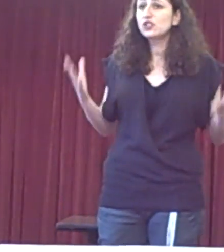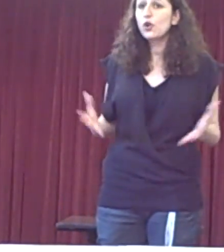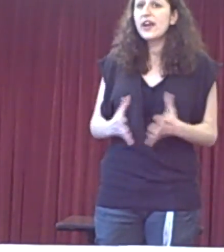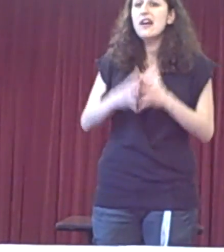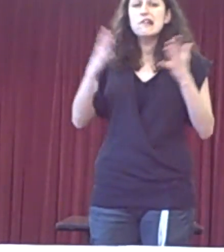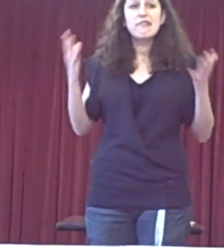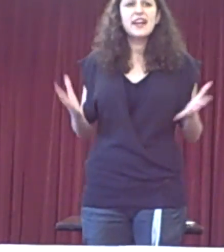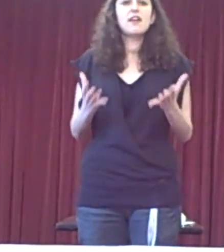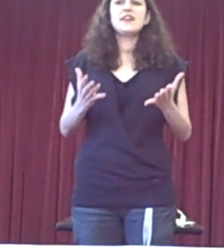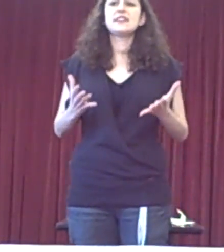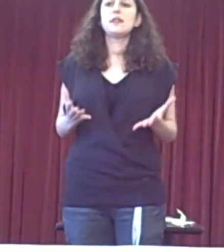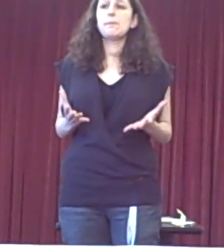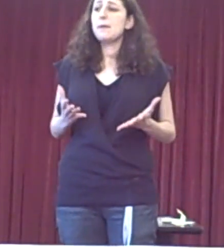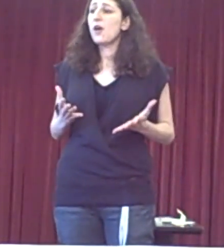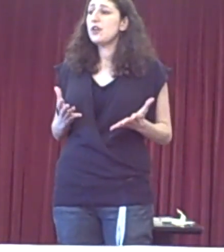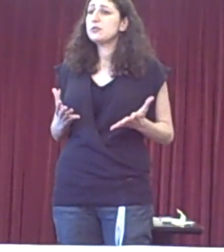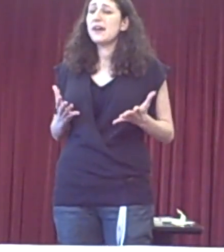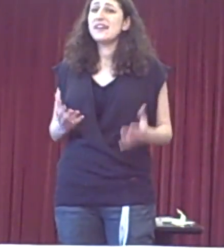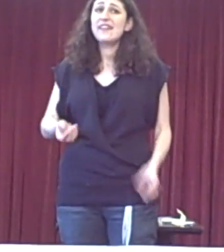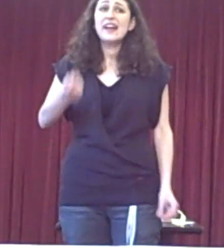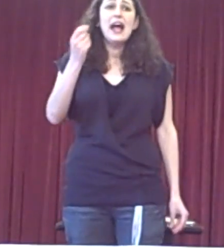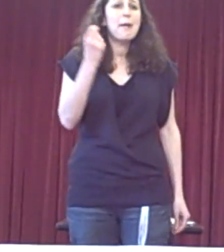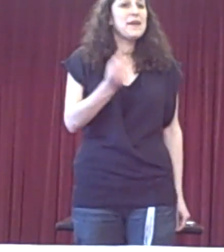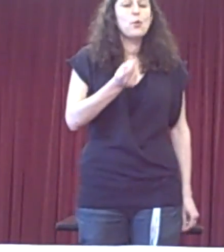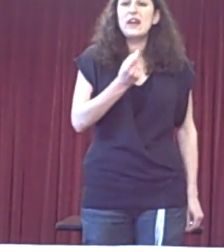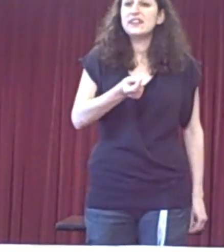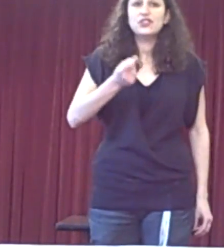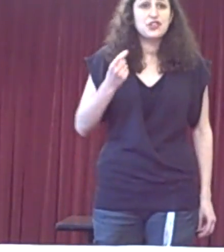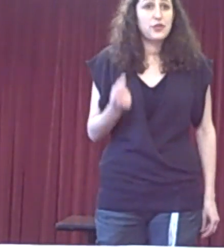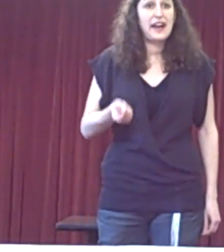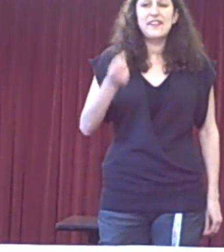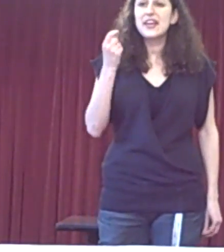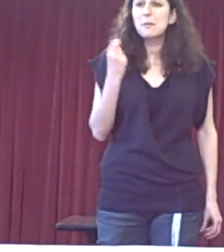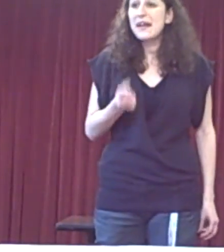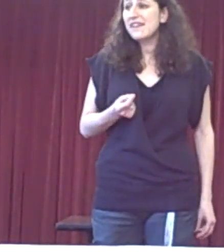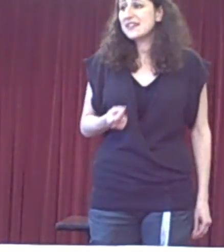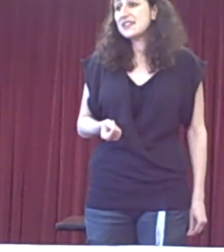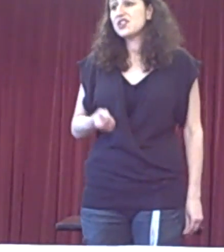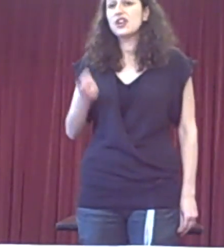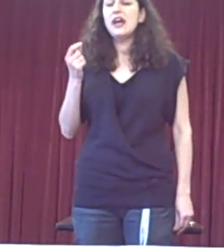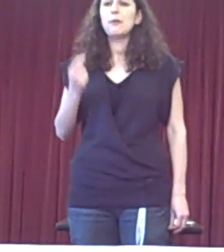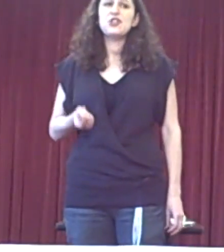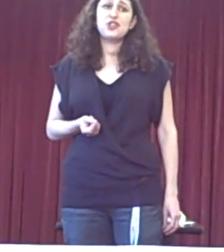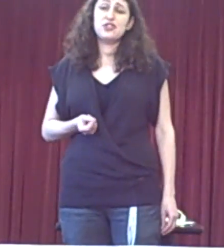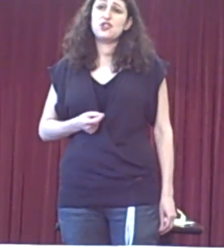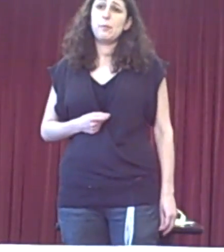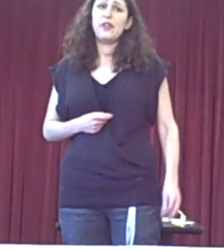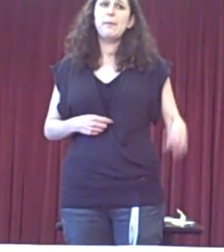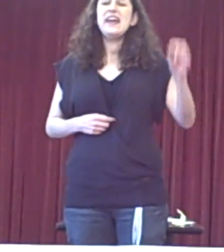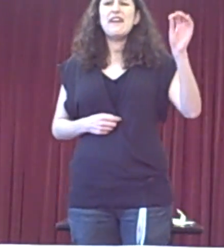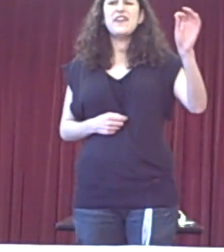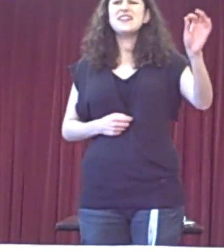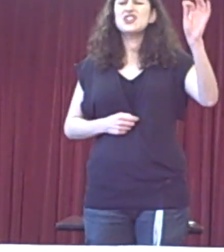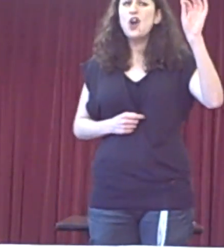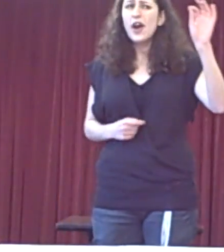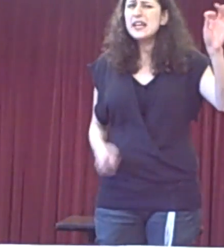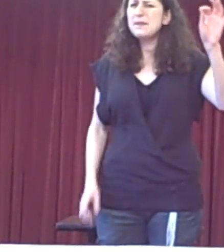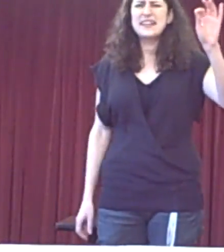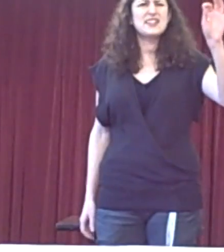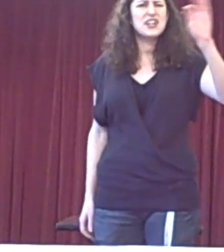enjoy, recognizing that they might lose money in that and being willing to do that. And they can make that decision and we shouldn't stop them. If there is a tiny percentage,